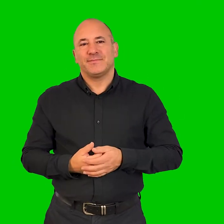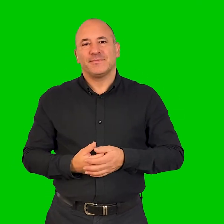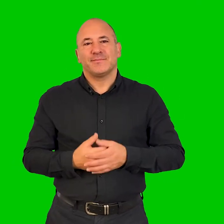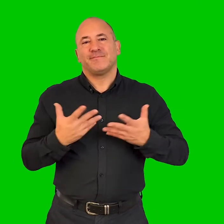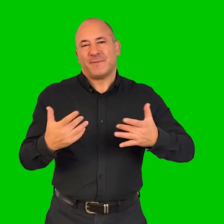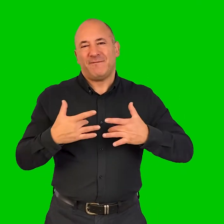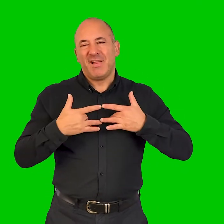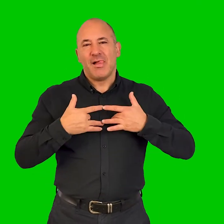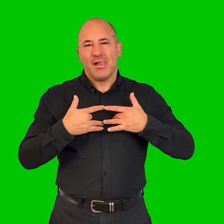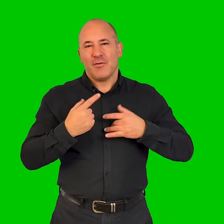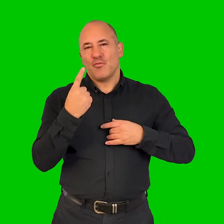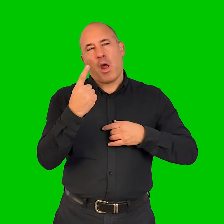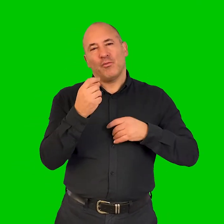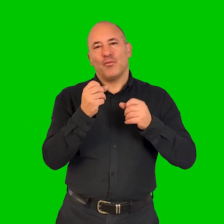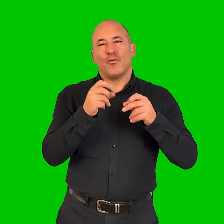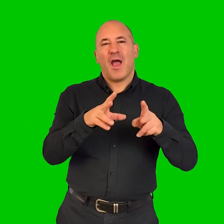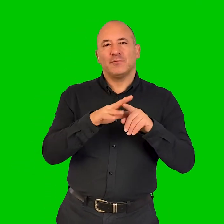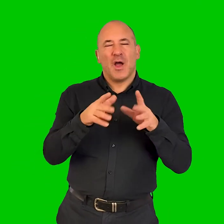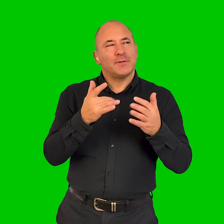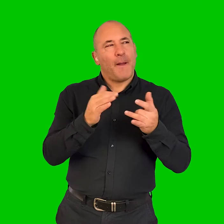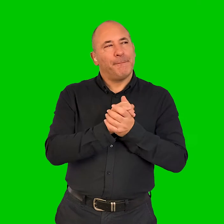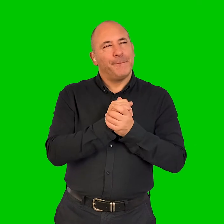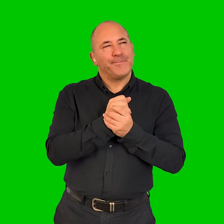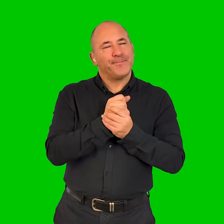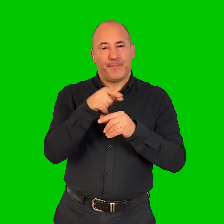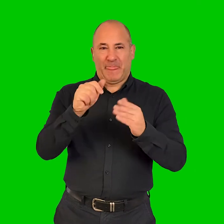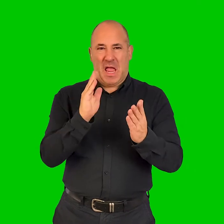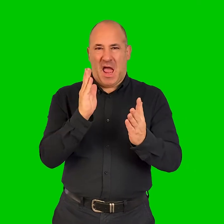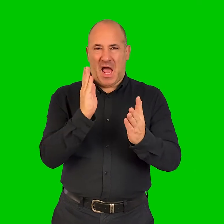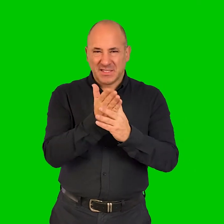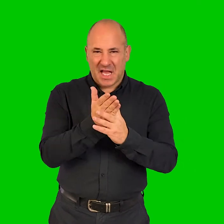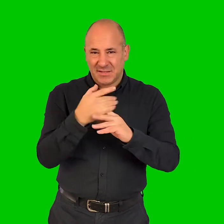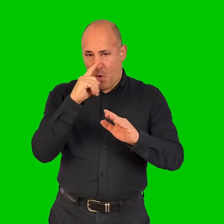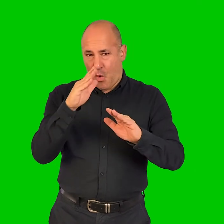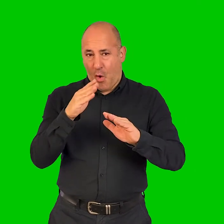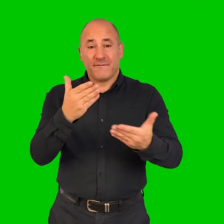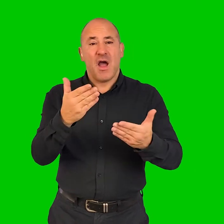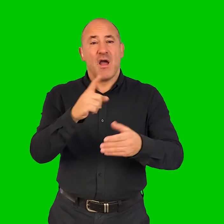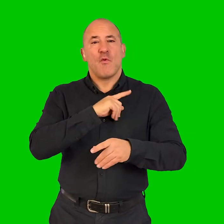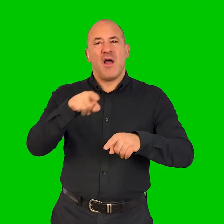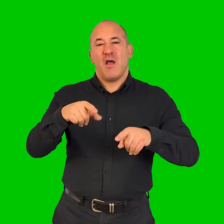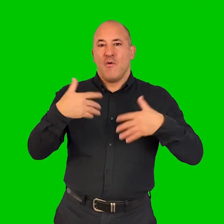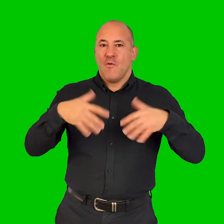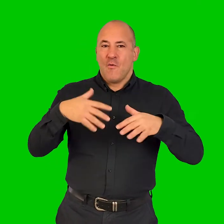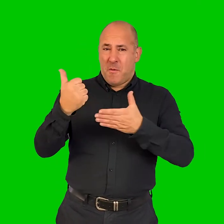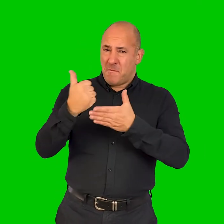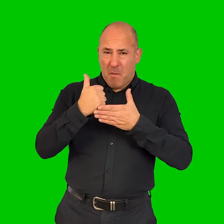And I guess it was, in one sense, enabling in the access I could offer because they were very supportive of